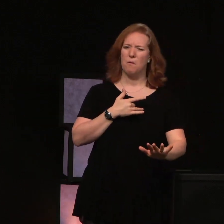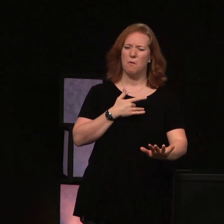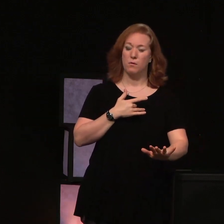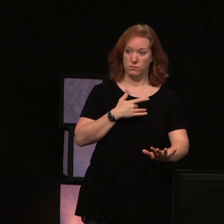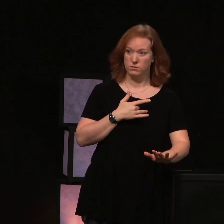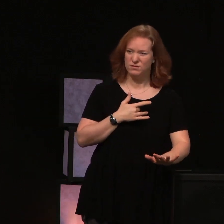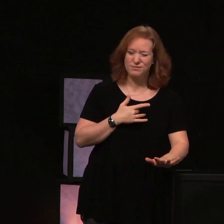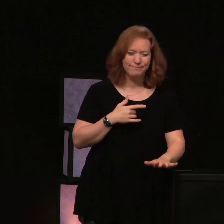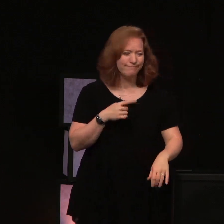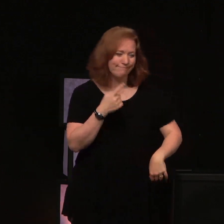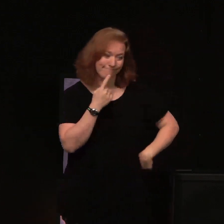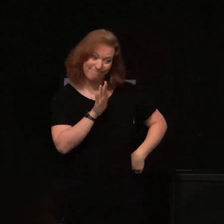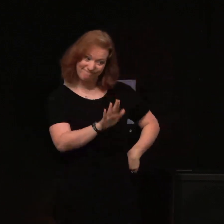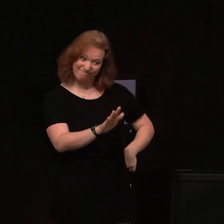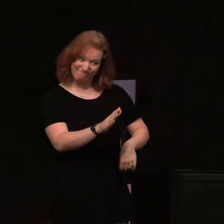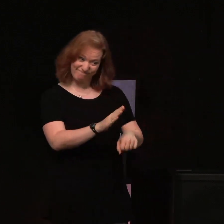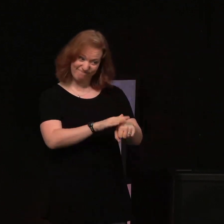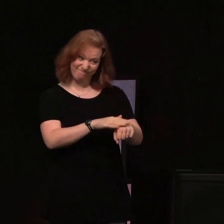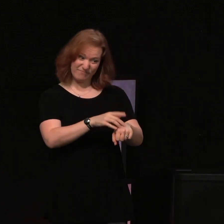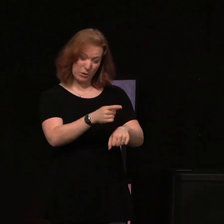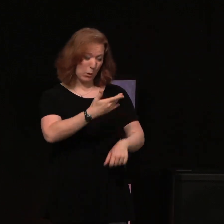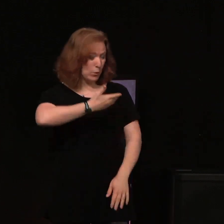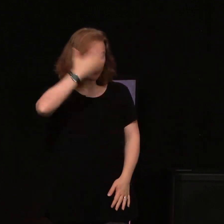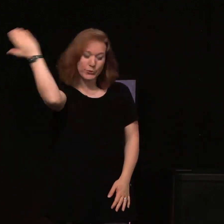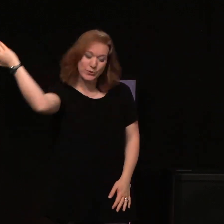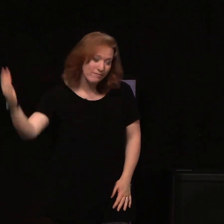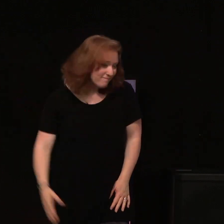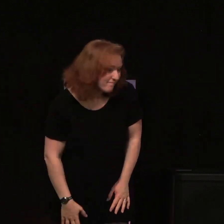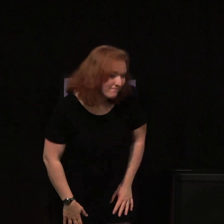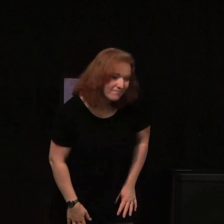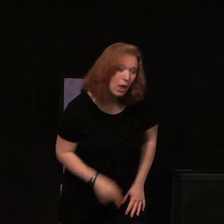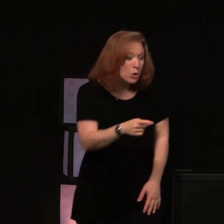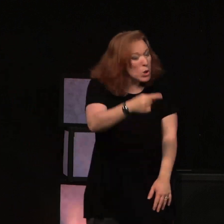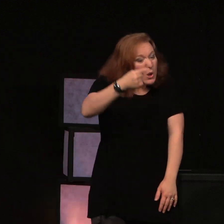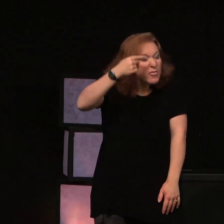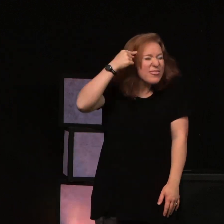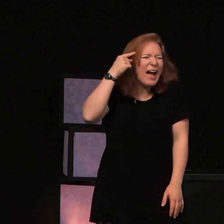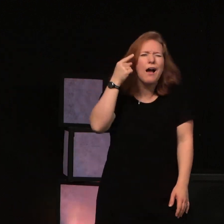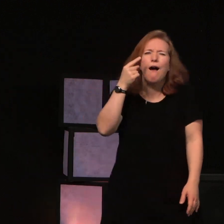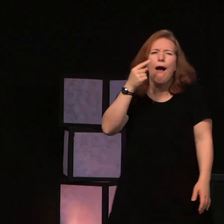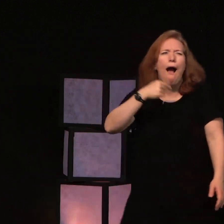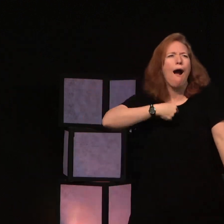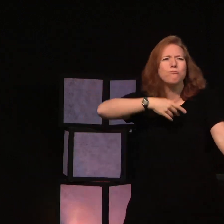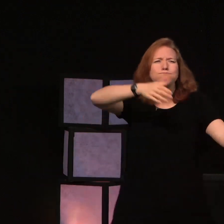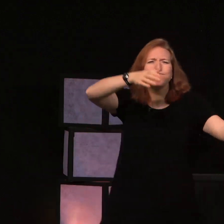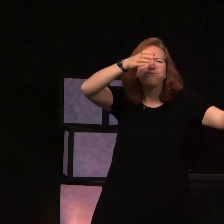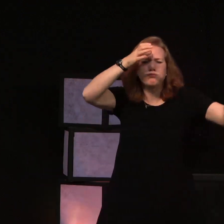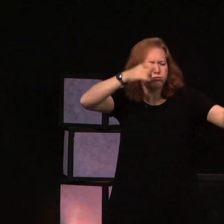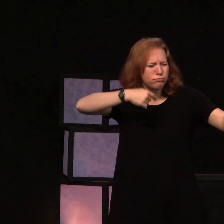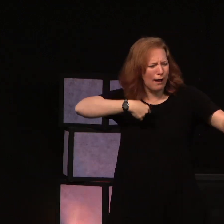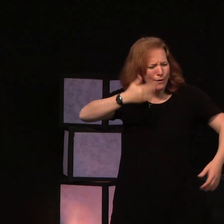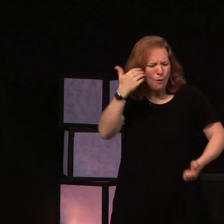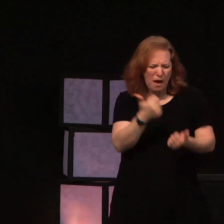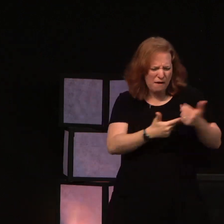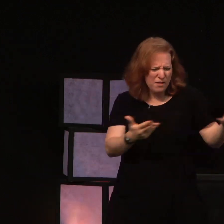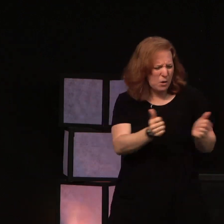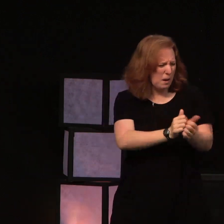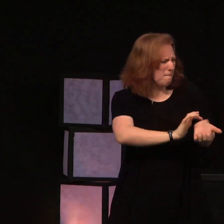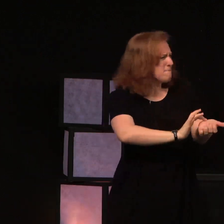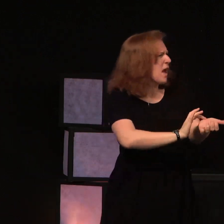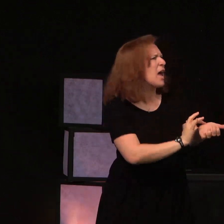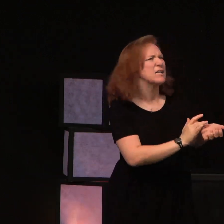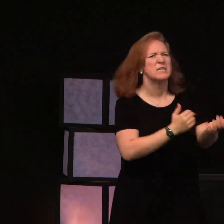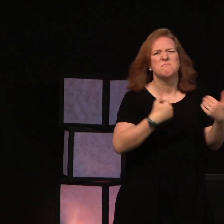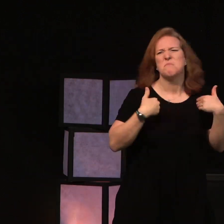you people are blind. You think you got it all together you got your eye medicine and you got your college of